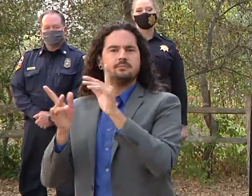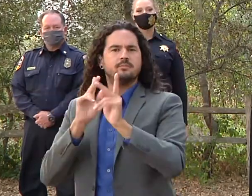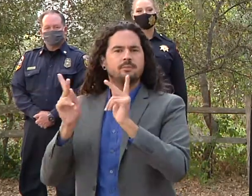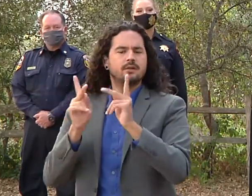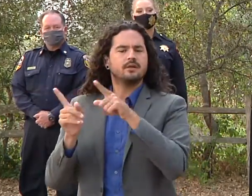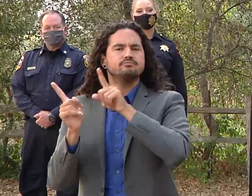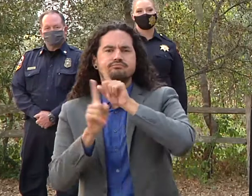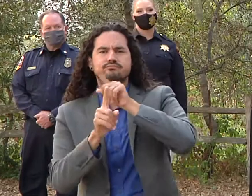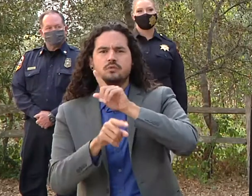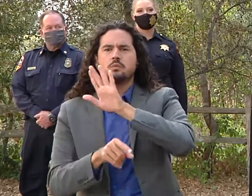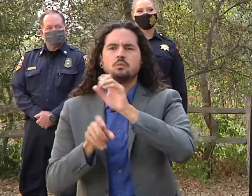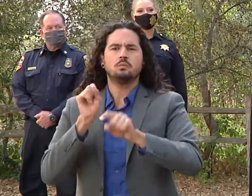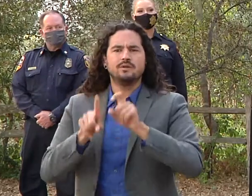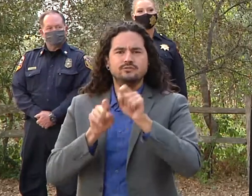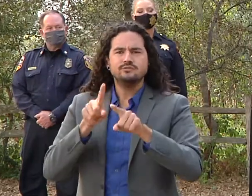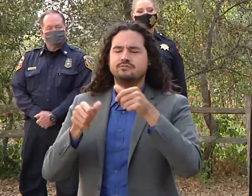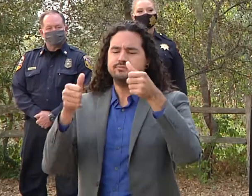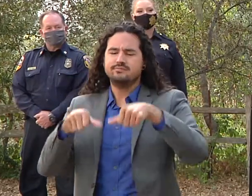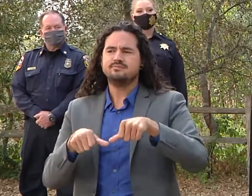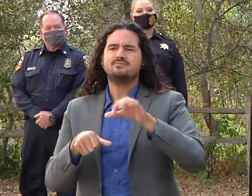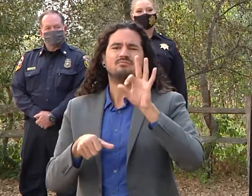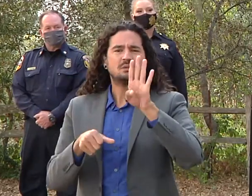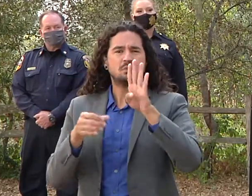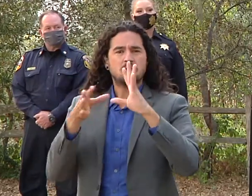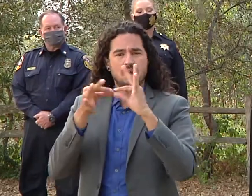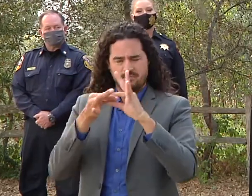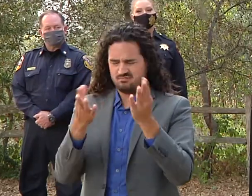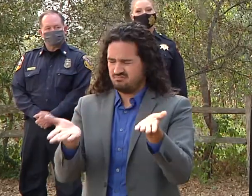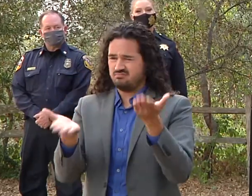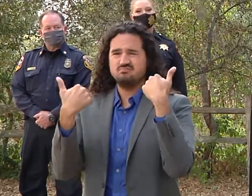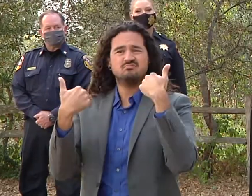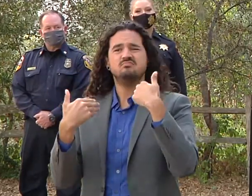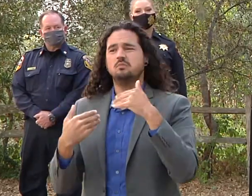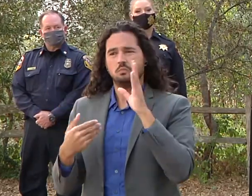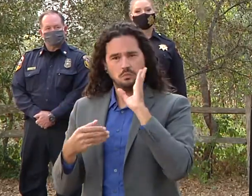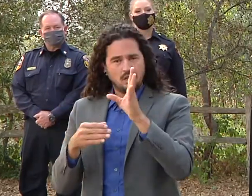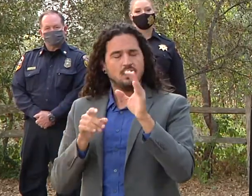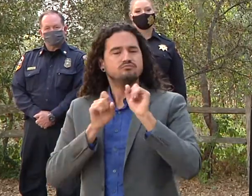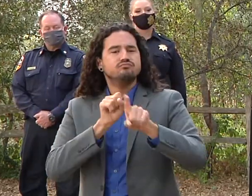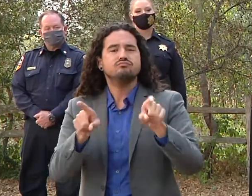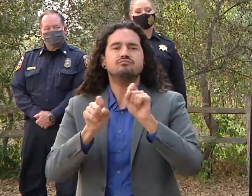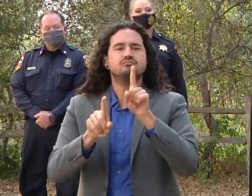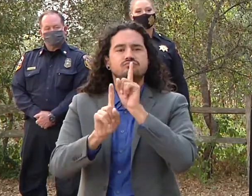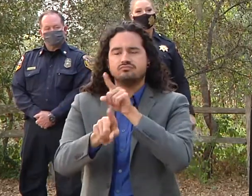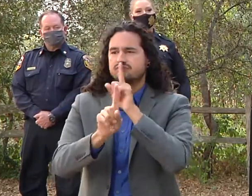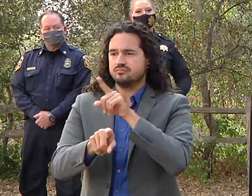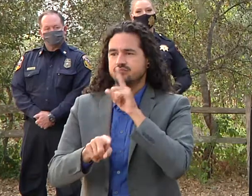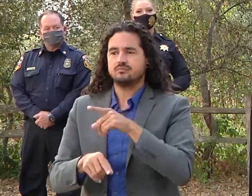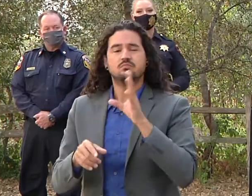provide you information so that absolutely will not change until we're able to get everybody home thank you